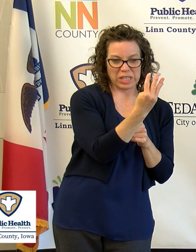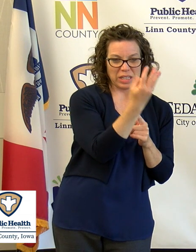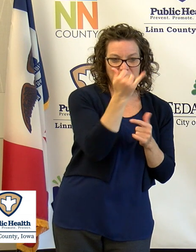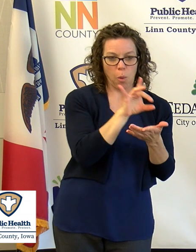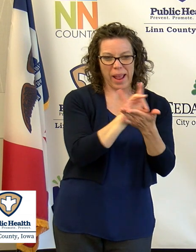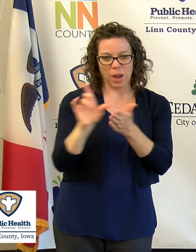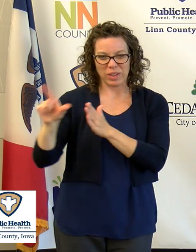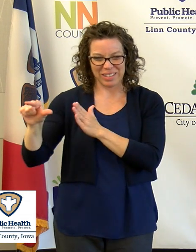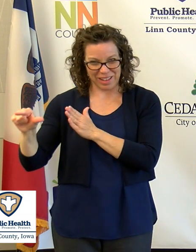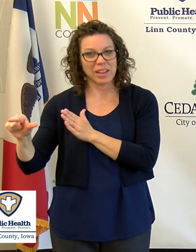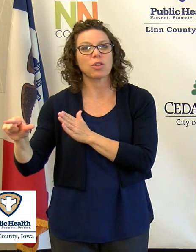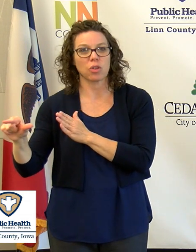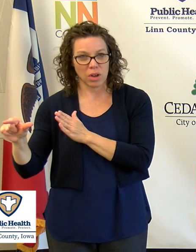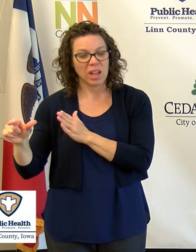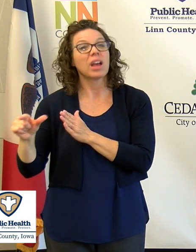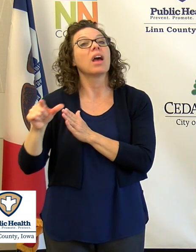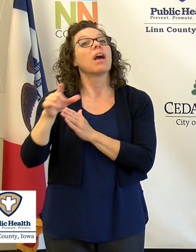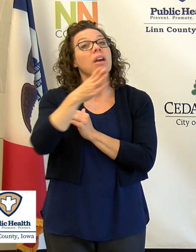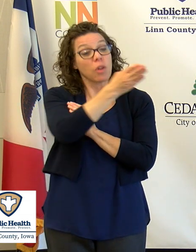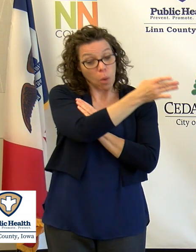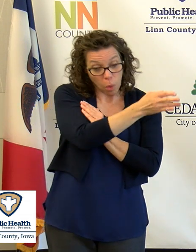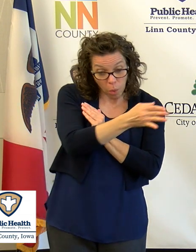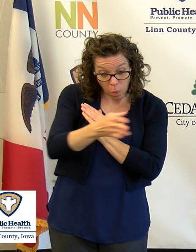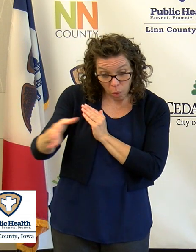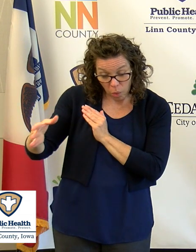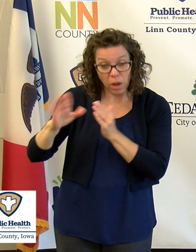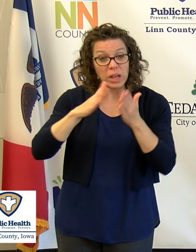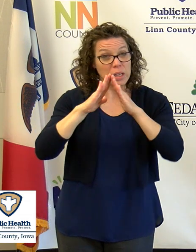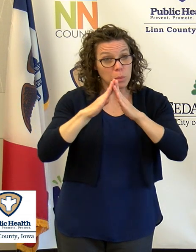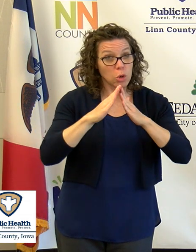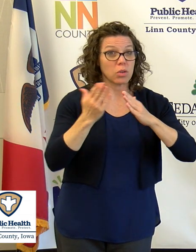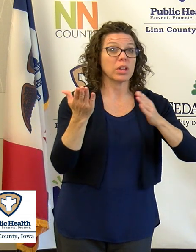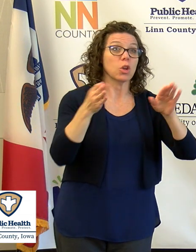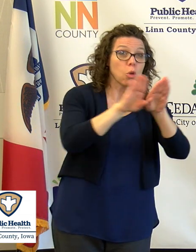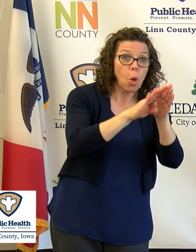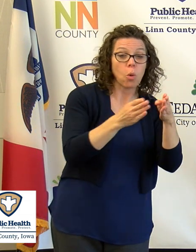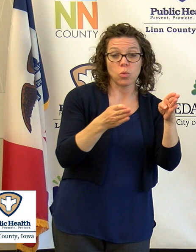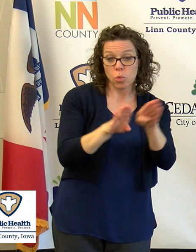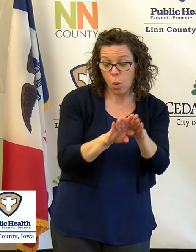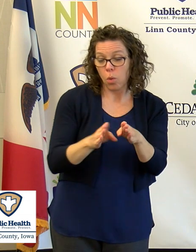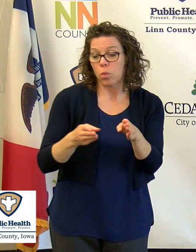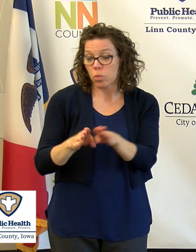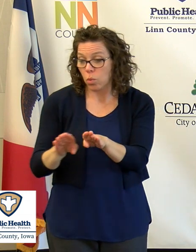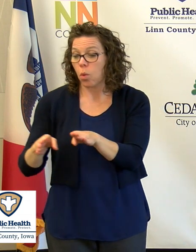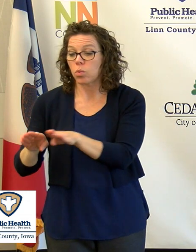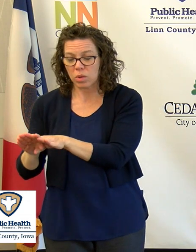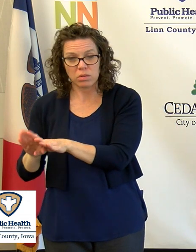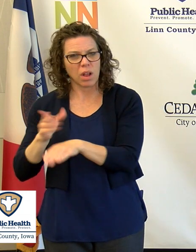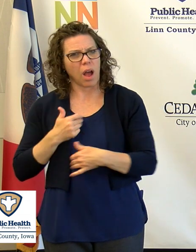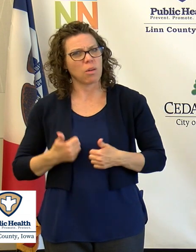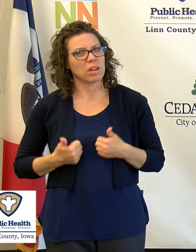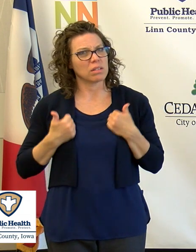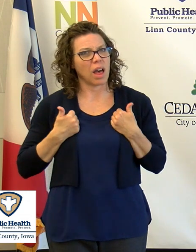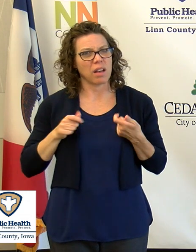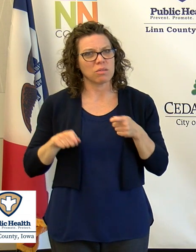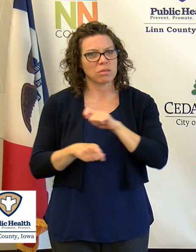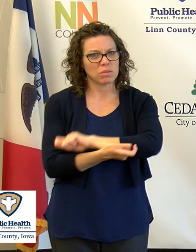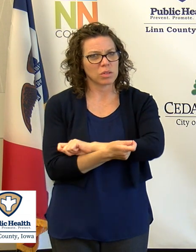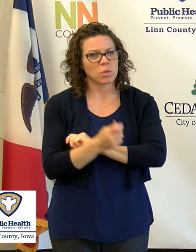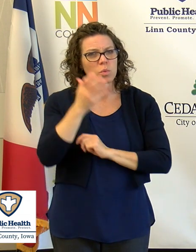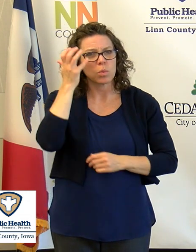which resulted in a series of closures in our community. Since then, our lives have changed drastically